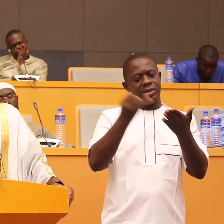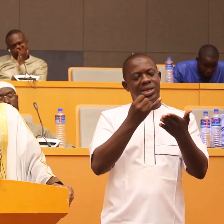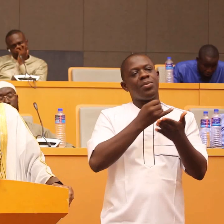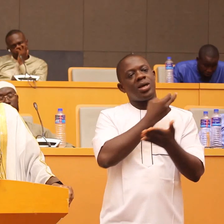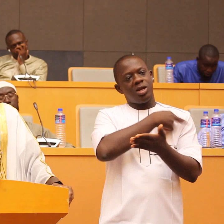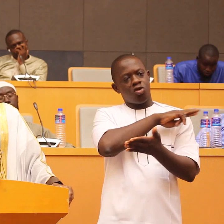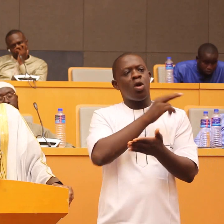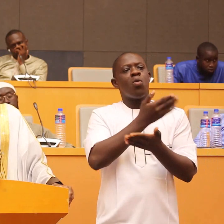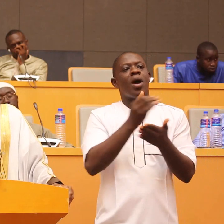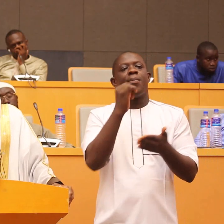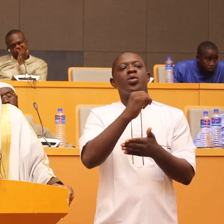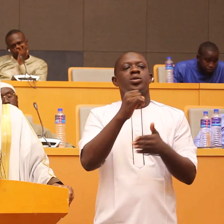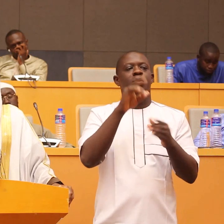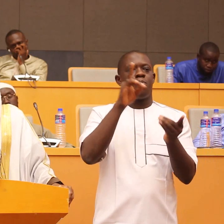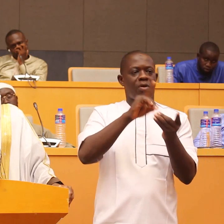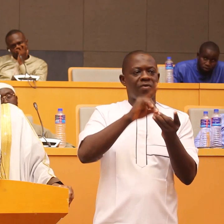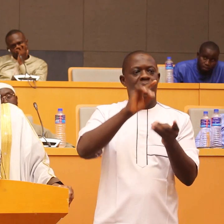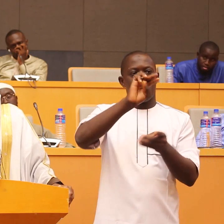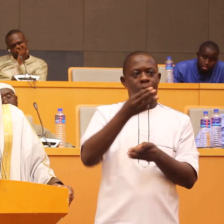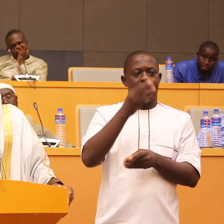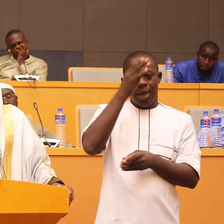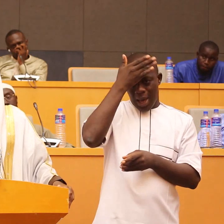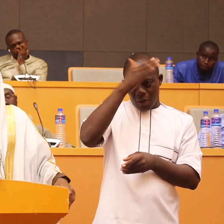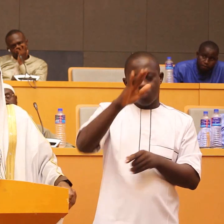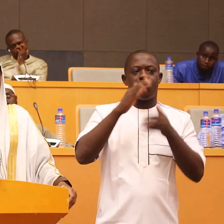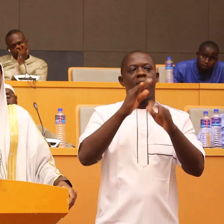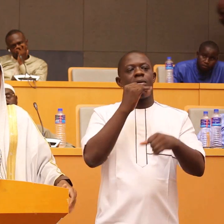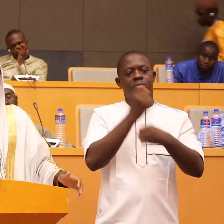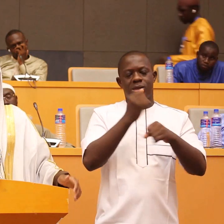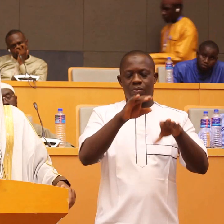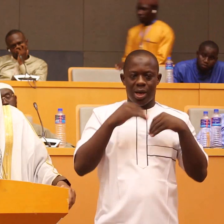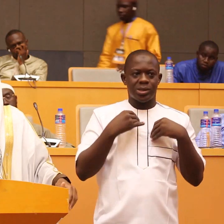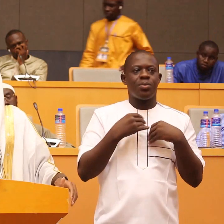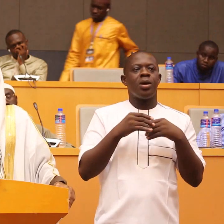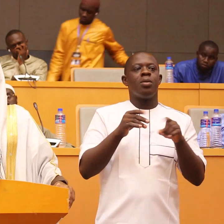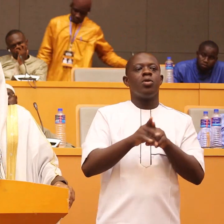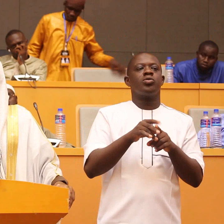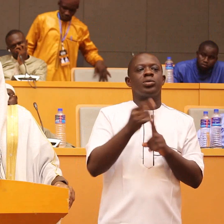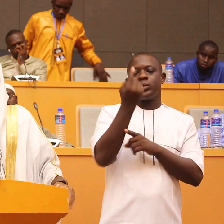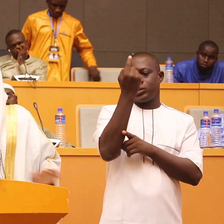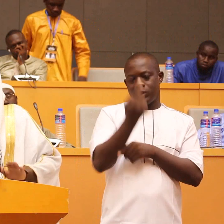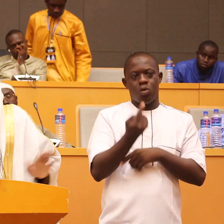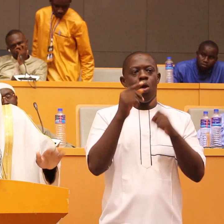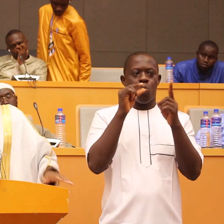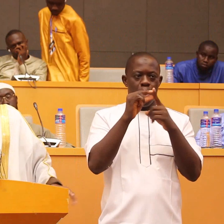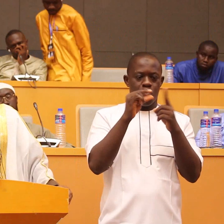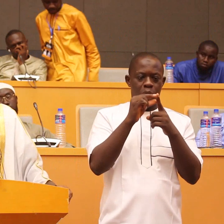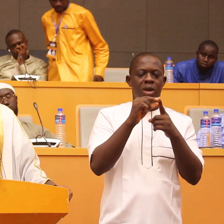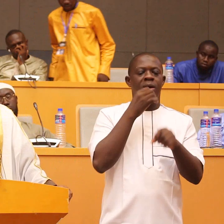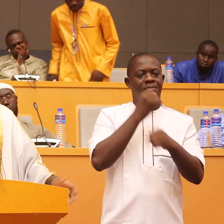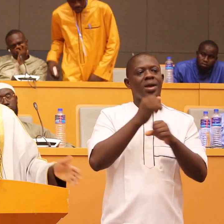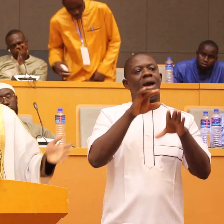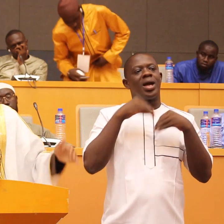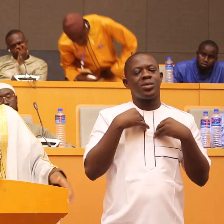of rasulullah and because of the single phrase rasulullah sallallahu alaihi wasallam mentioned aslim just that